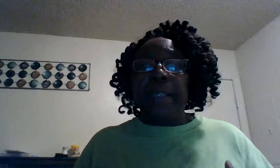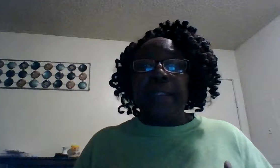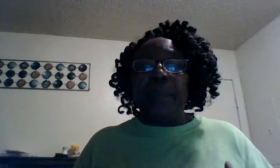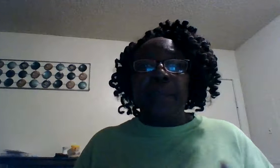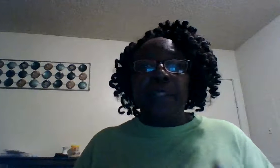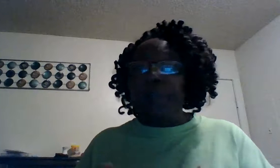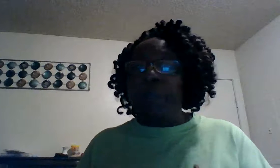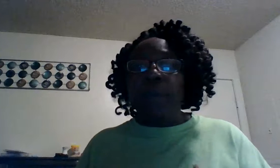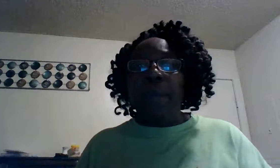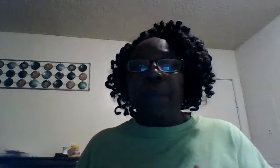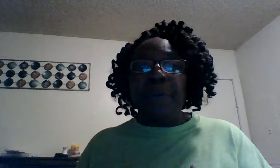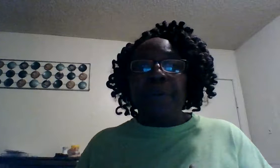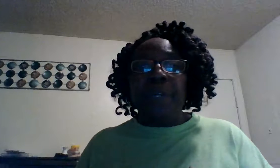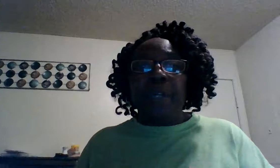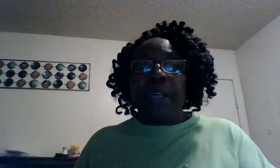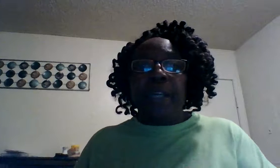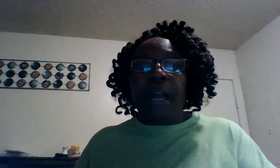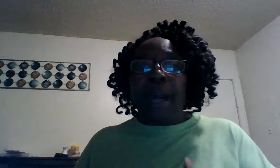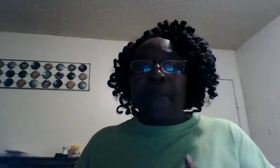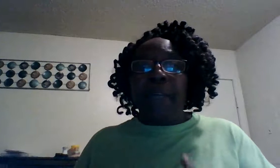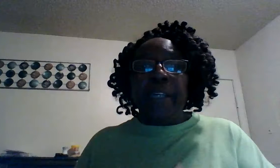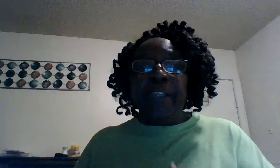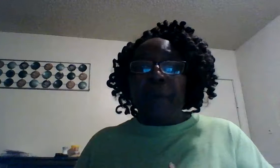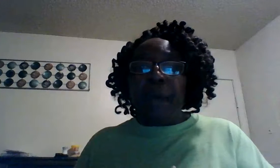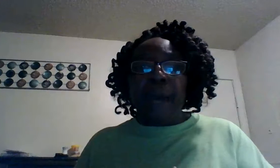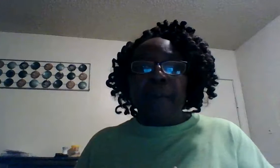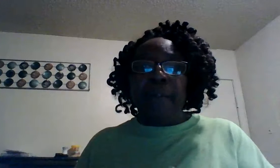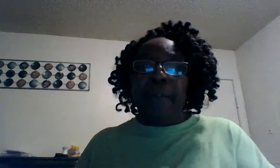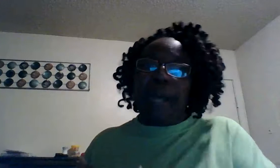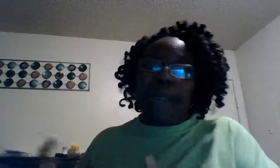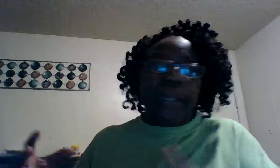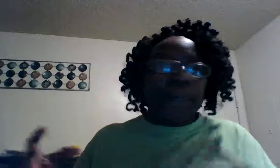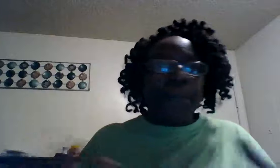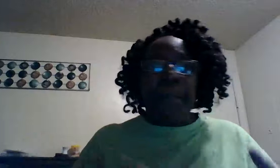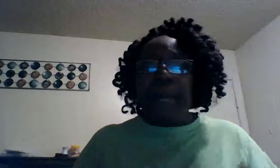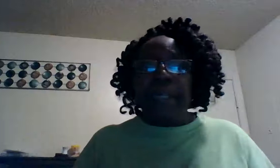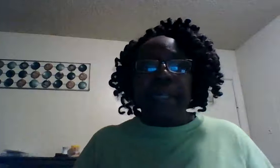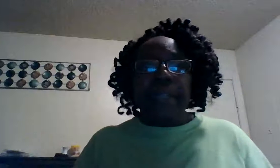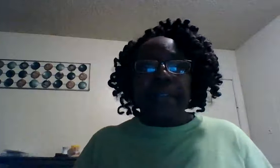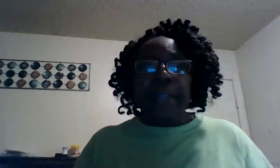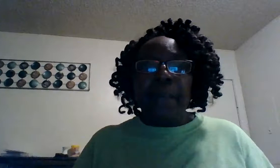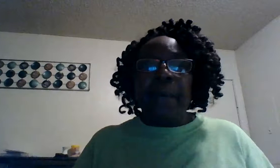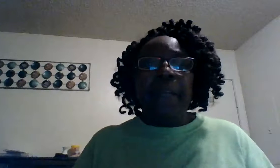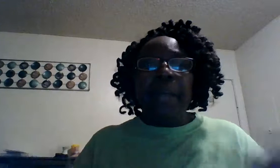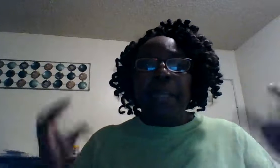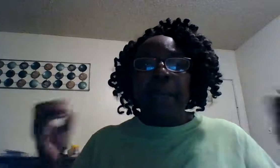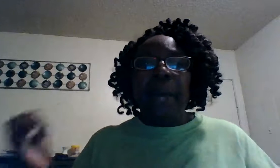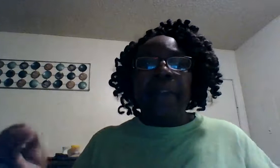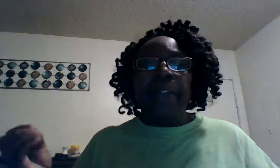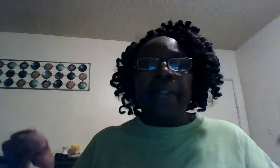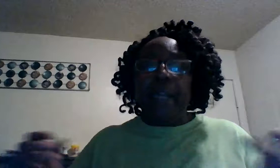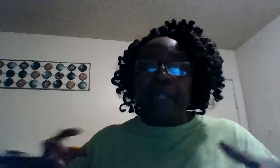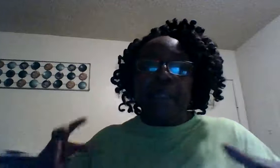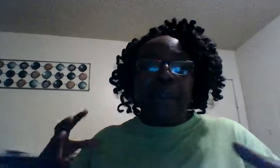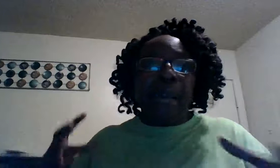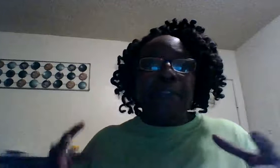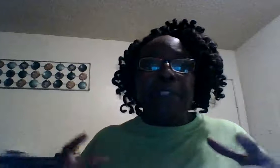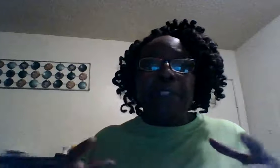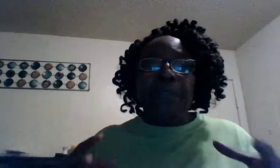it when you going through and God bringing you out you got to help somebody else come on it ain't about us it's about Jesus